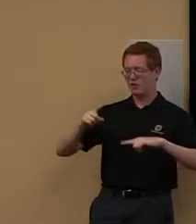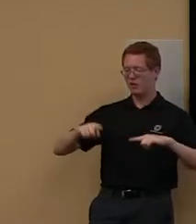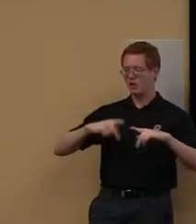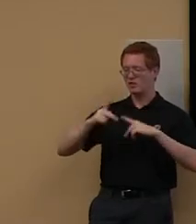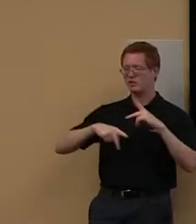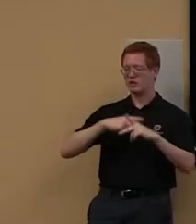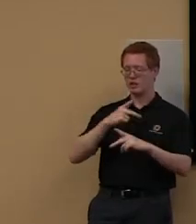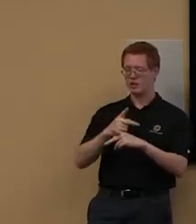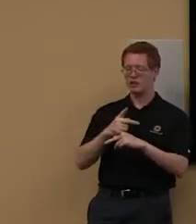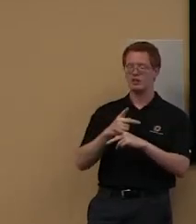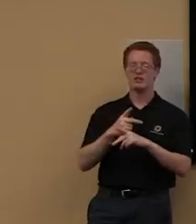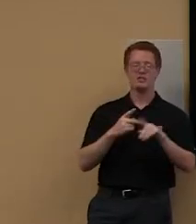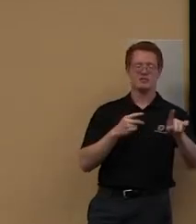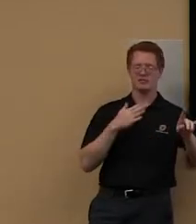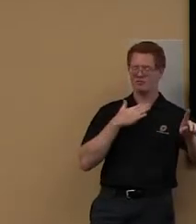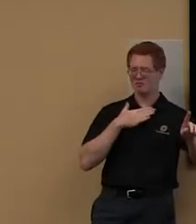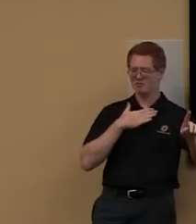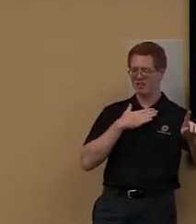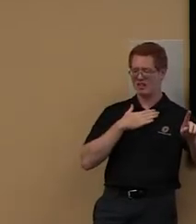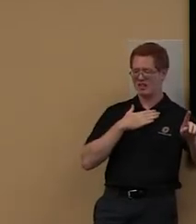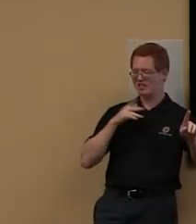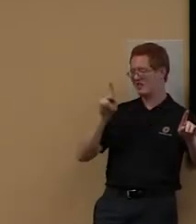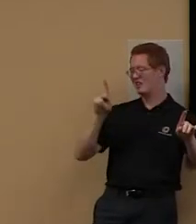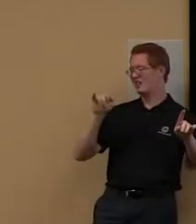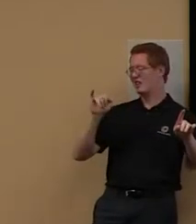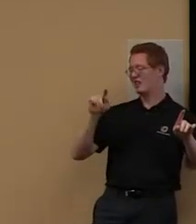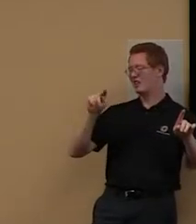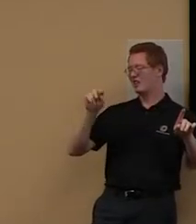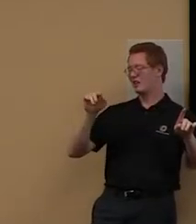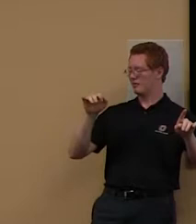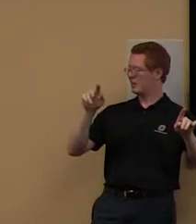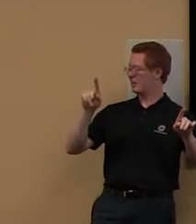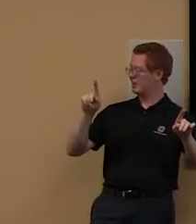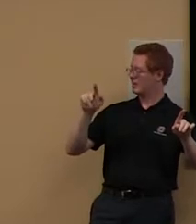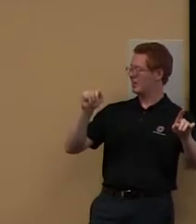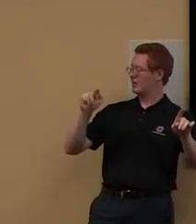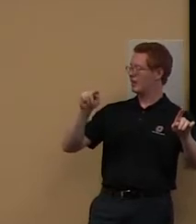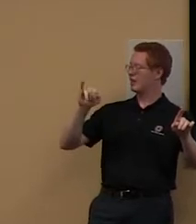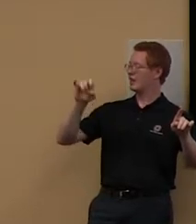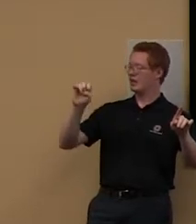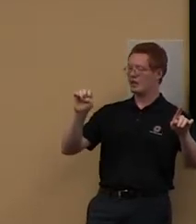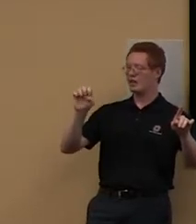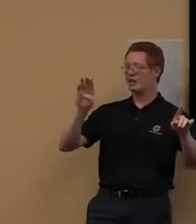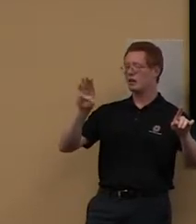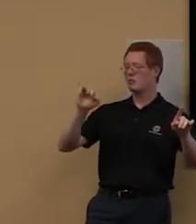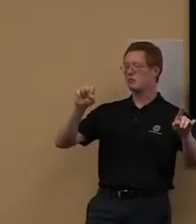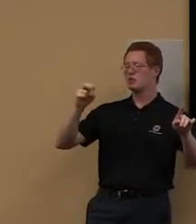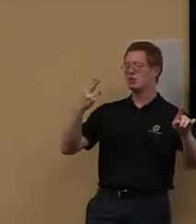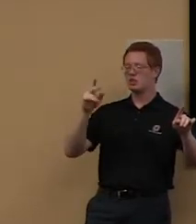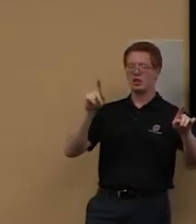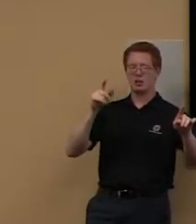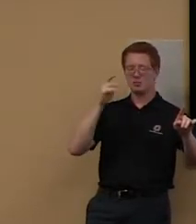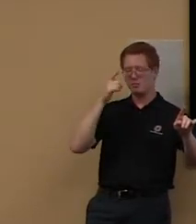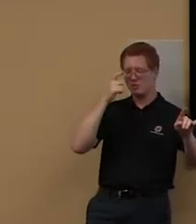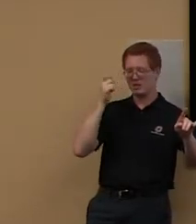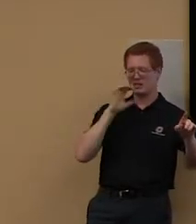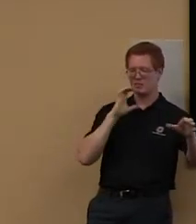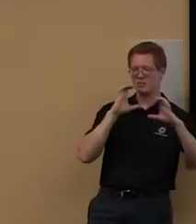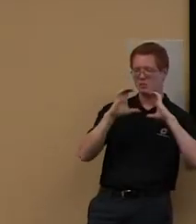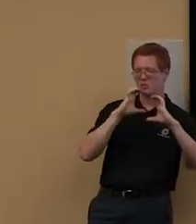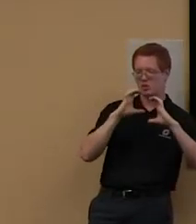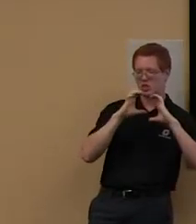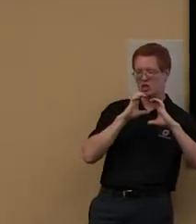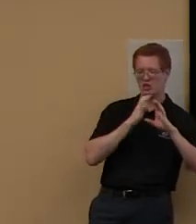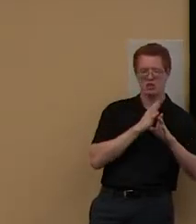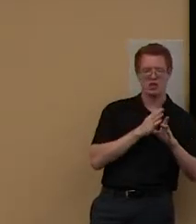mine would be Katie Bishop's in sign mode communication. Yep. Okay. And then you have to make an appointment with that librarian under that. You don't